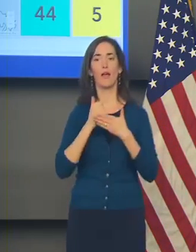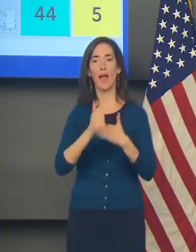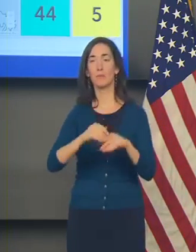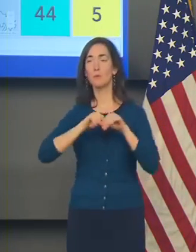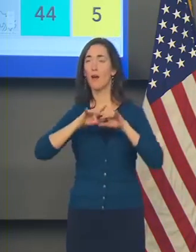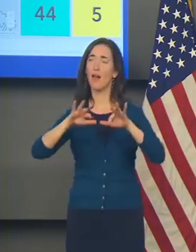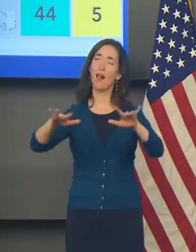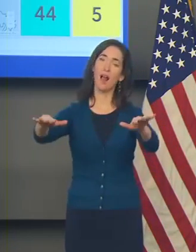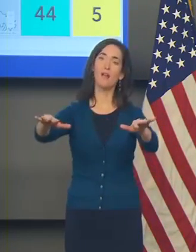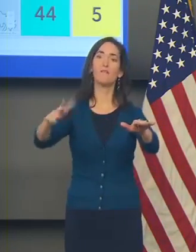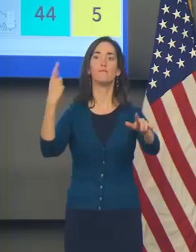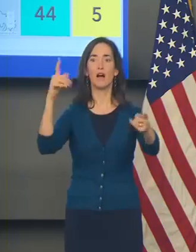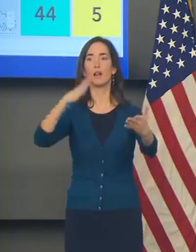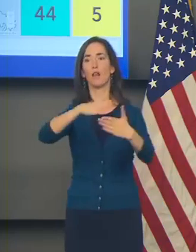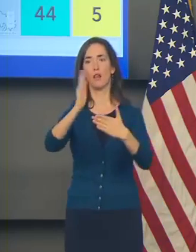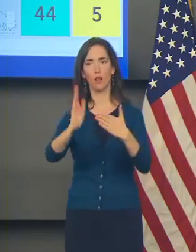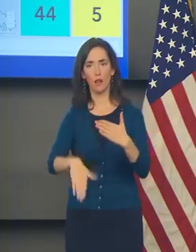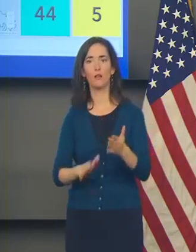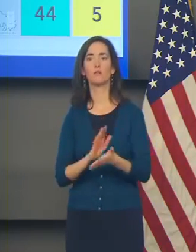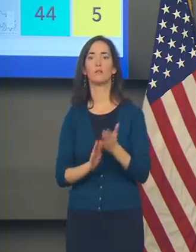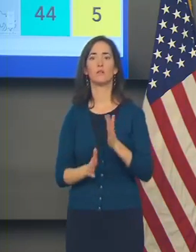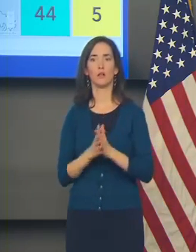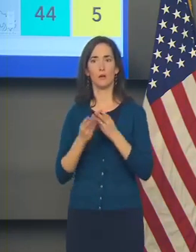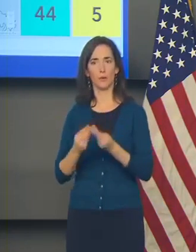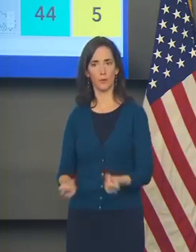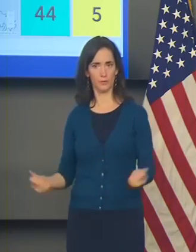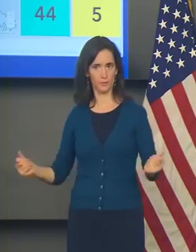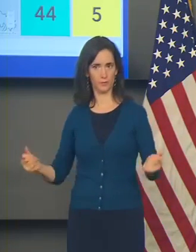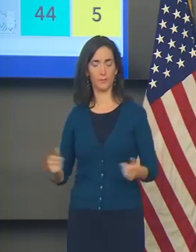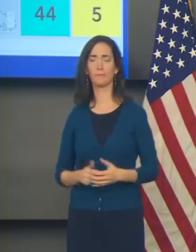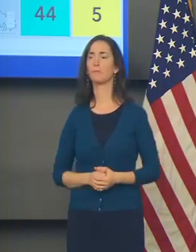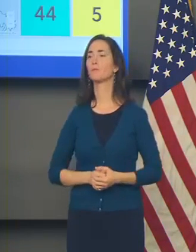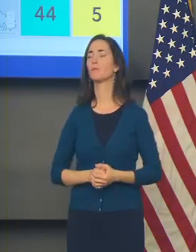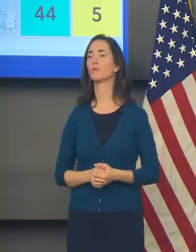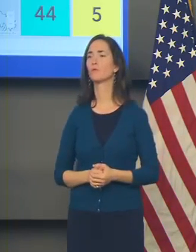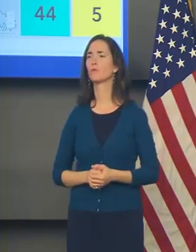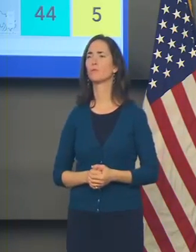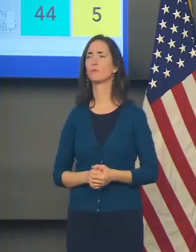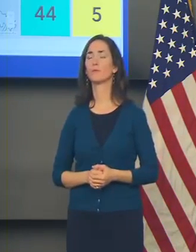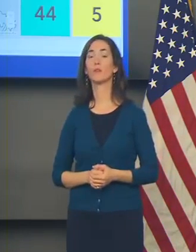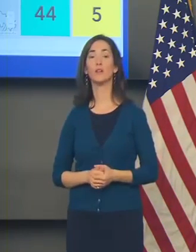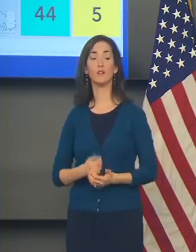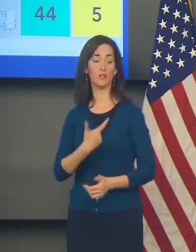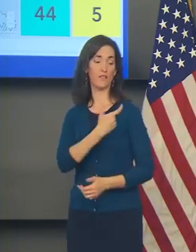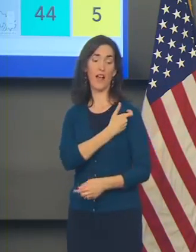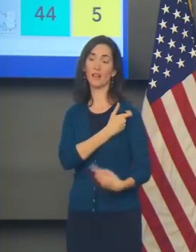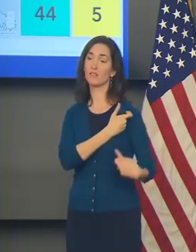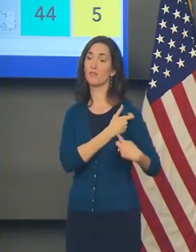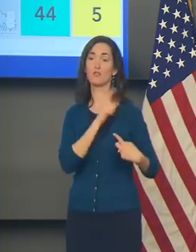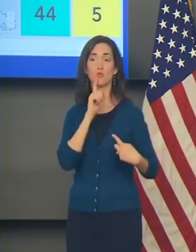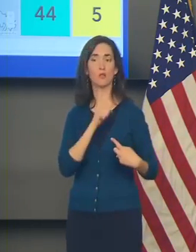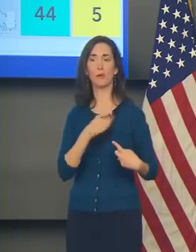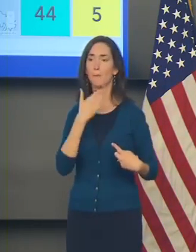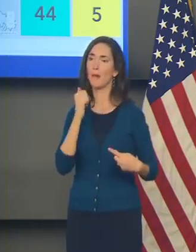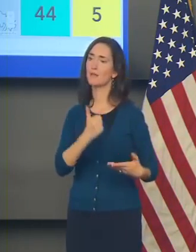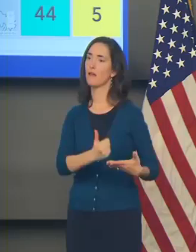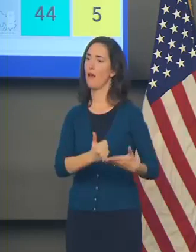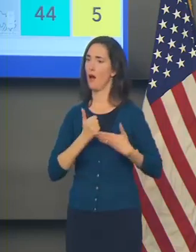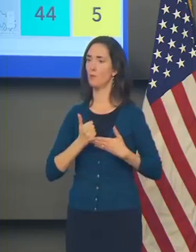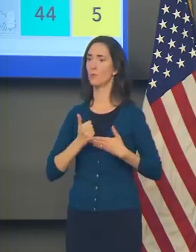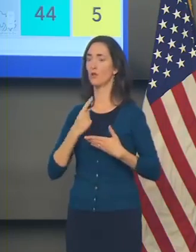So to sort of show the point about how vaccines are the best tool that we have to protect against severe disease.